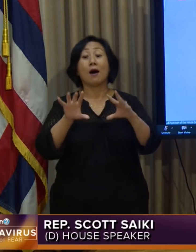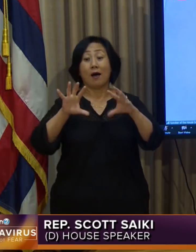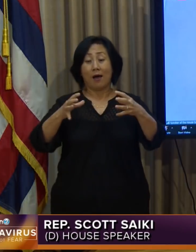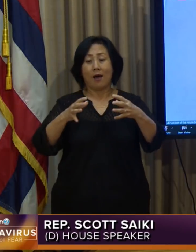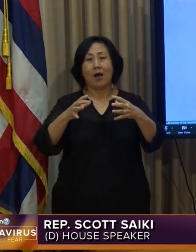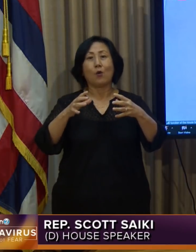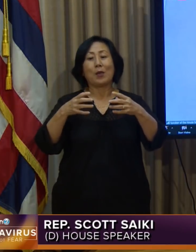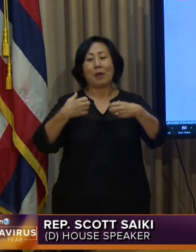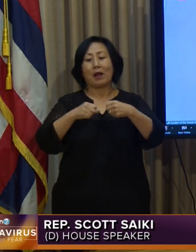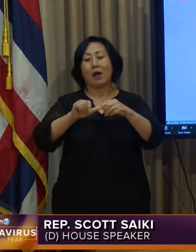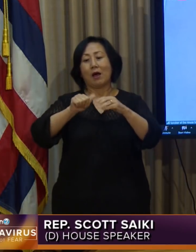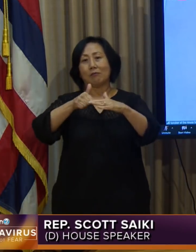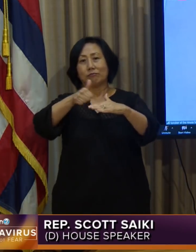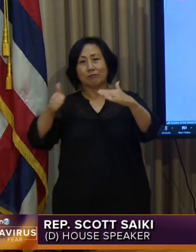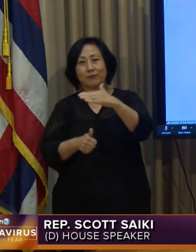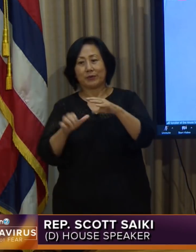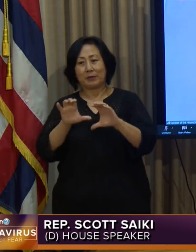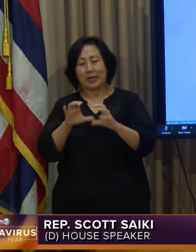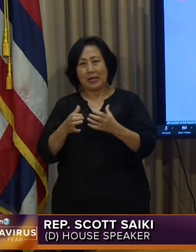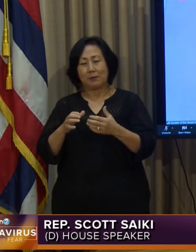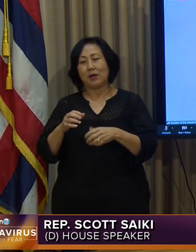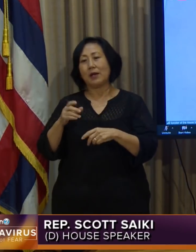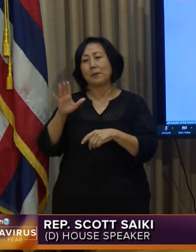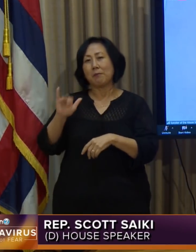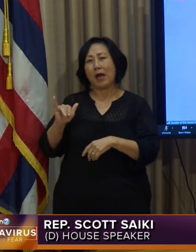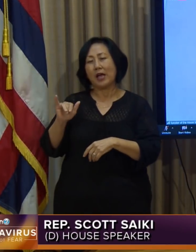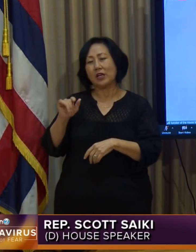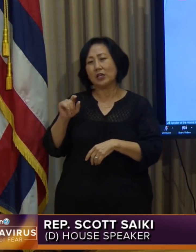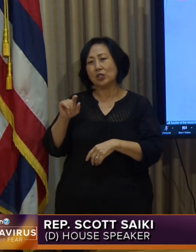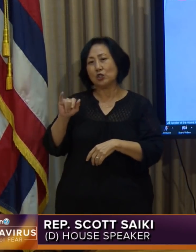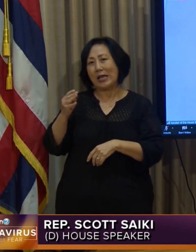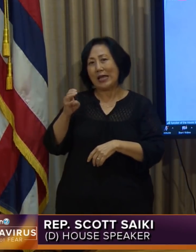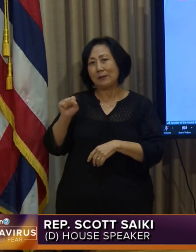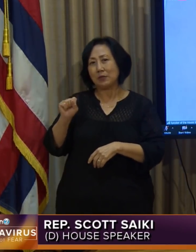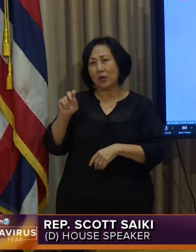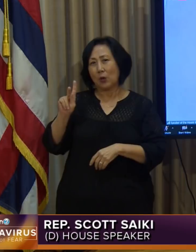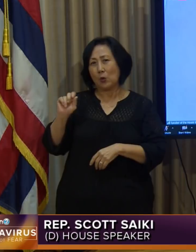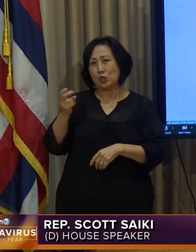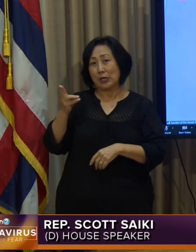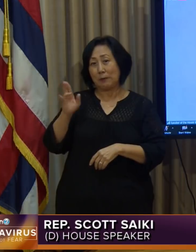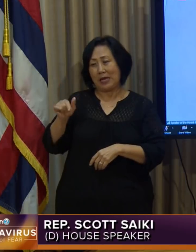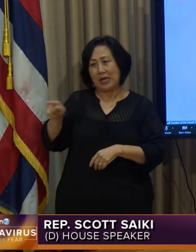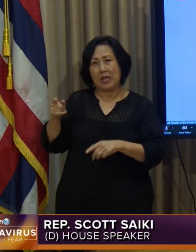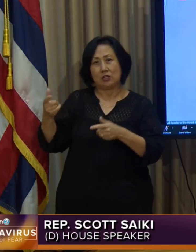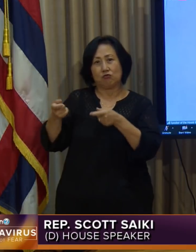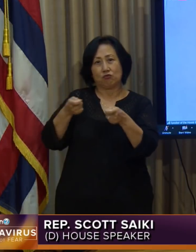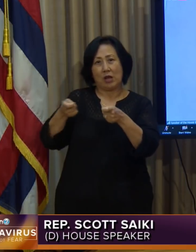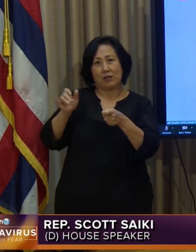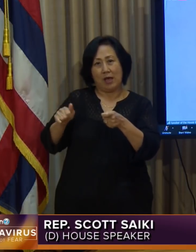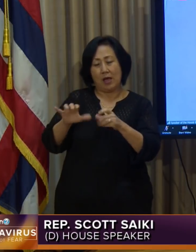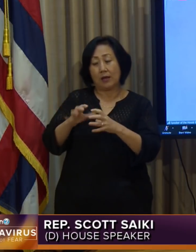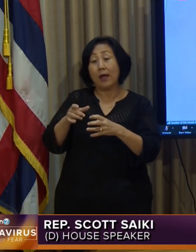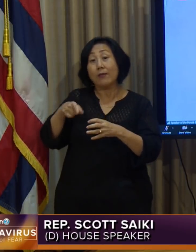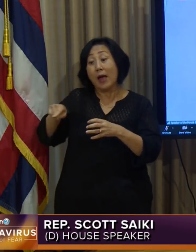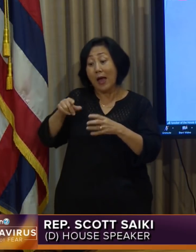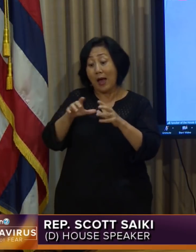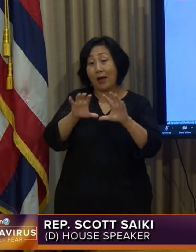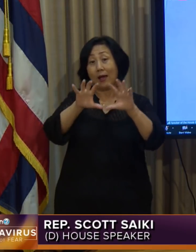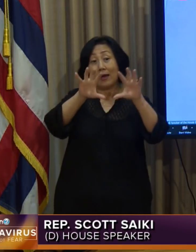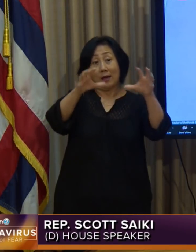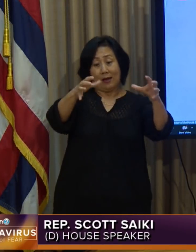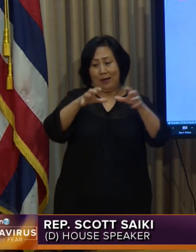on housing and homelessness that was chaired by James Koshiba. James put together a committee of about two dozen